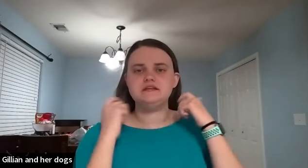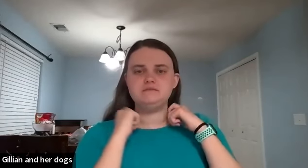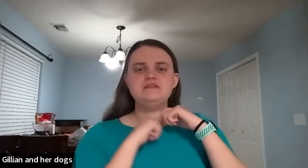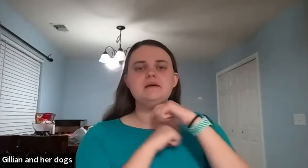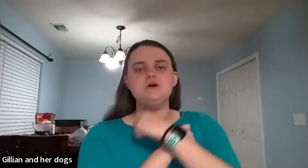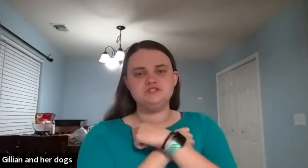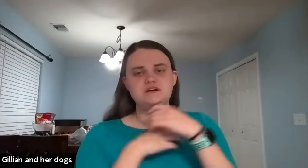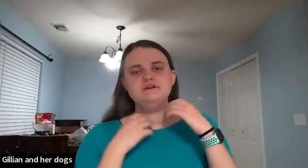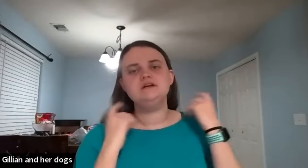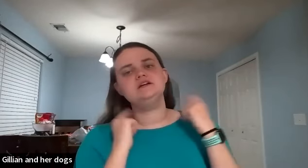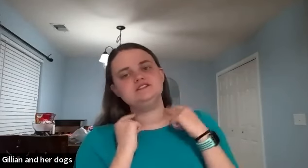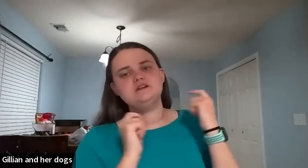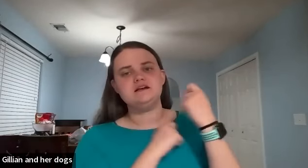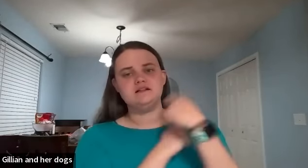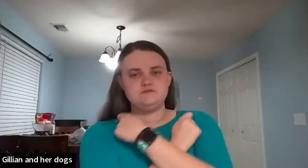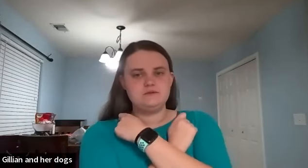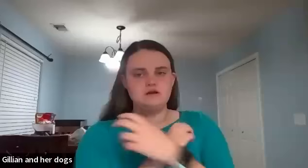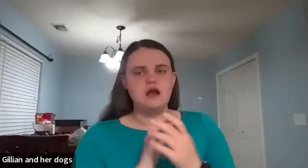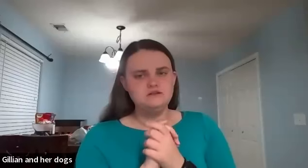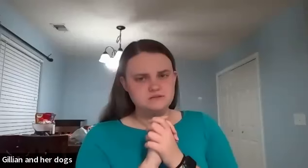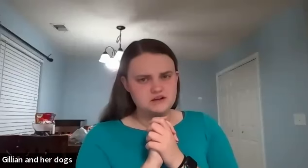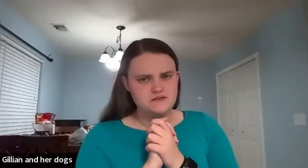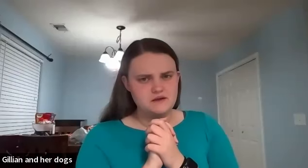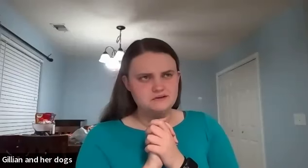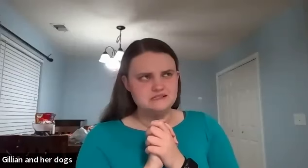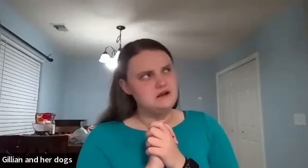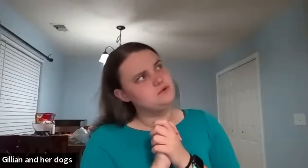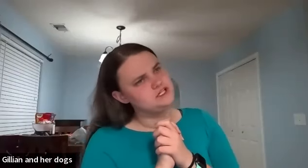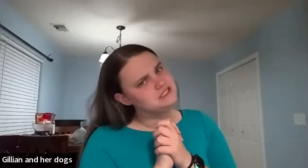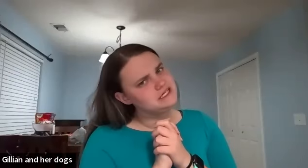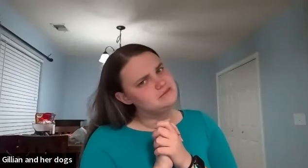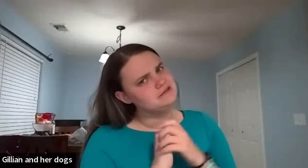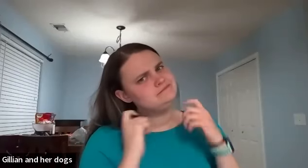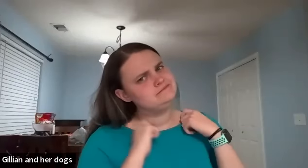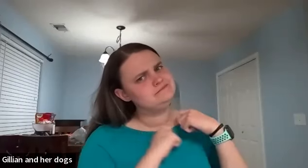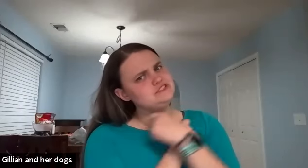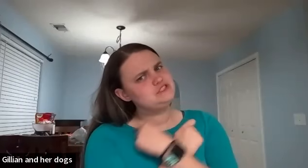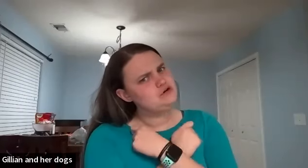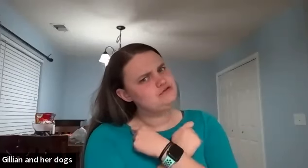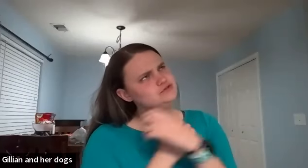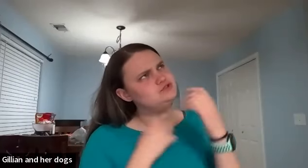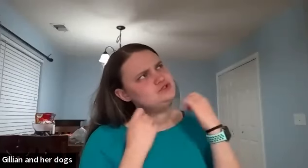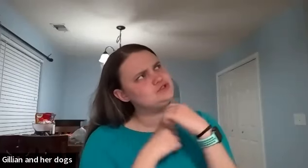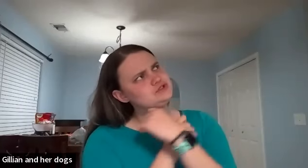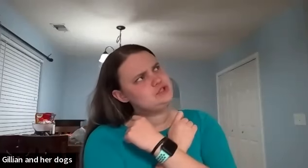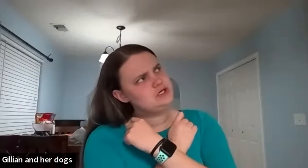like you make that motion of it's your neck like it's wrapped around i'll double check on that one because now i'm questioning it i'm like scarf scarf